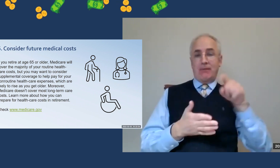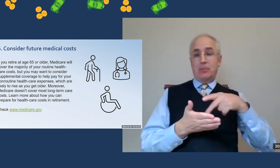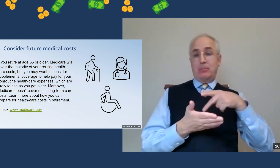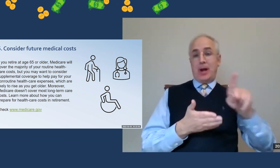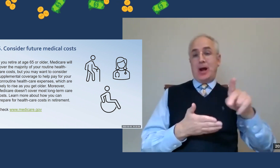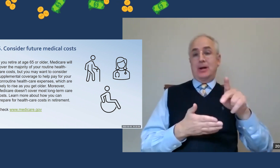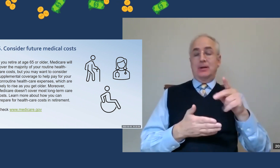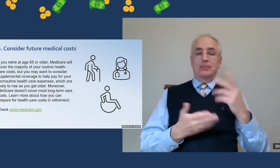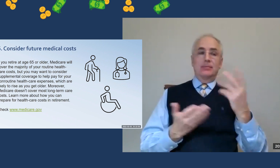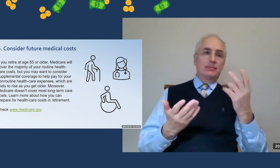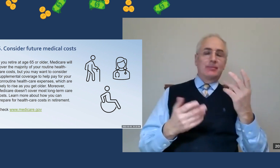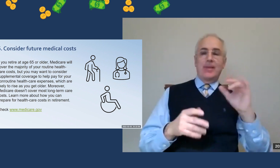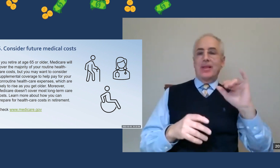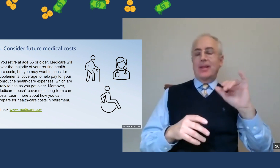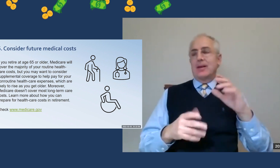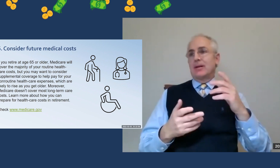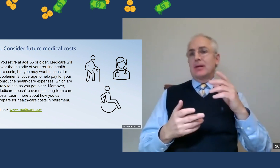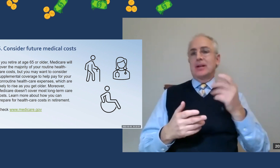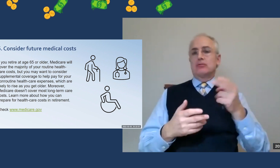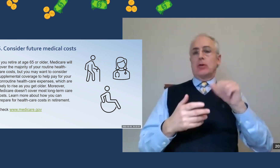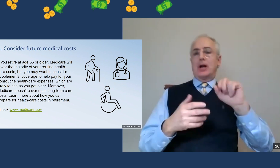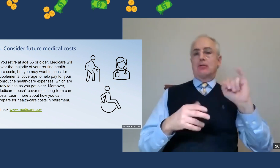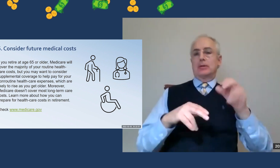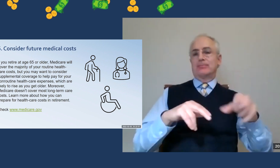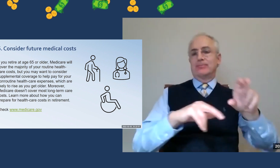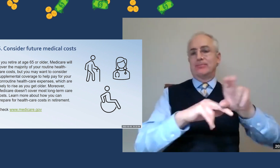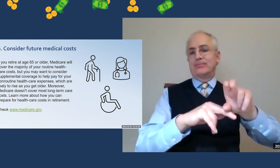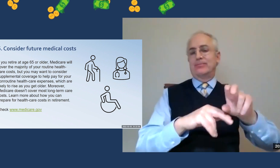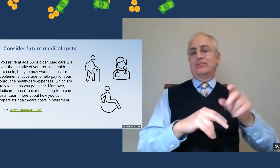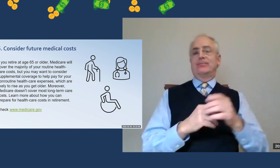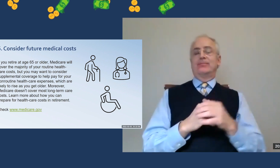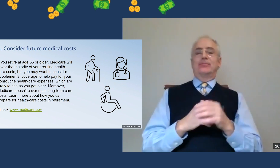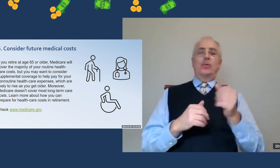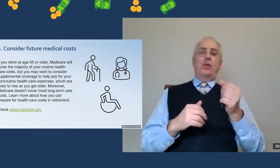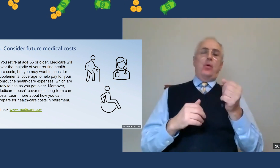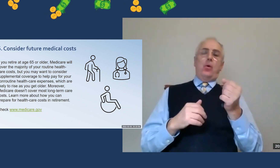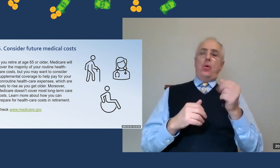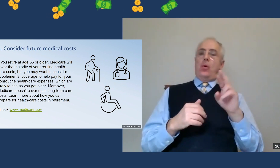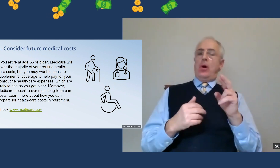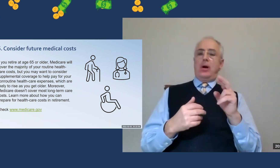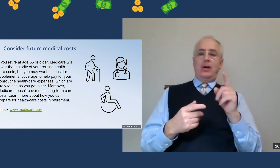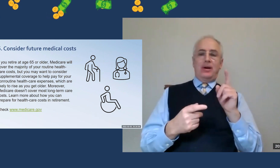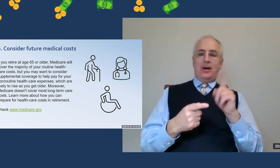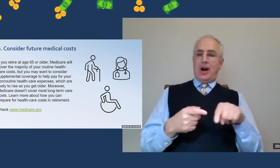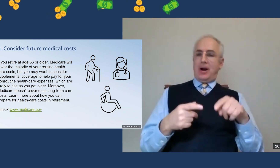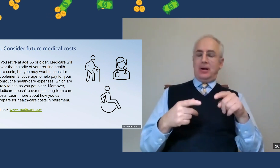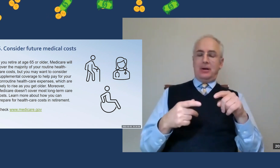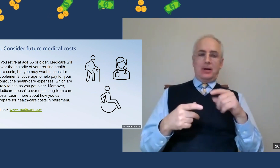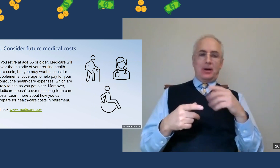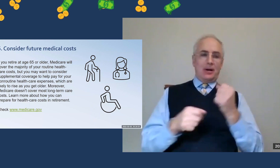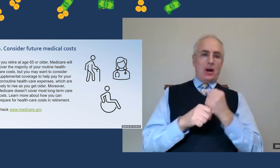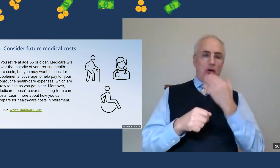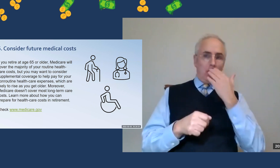conditions and think about the insurance coverage that you have, so that you're not going to have to need to pay for extra insurance, or perhaps you will.